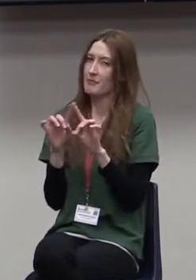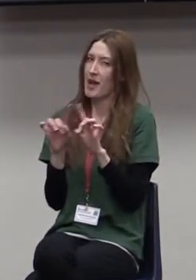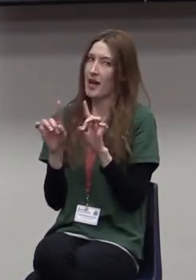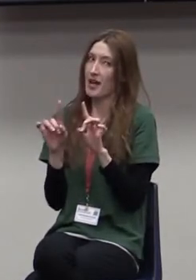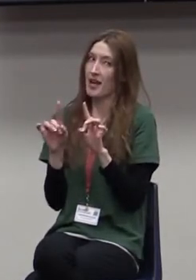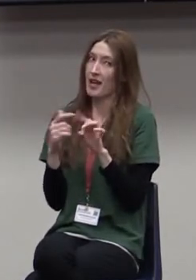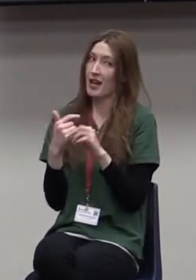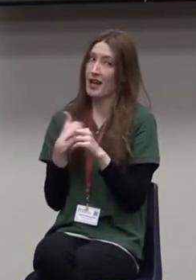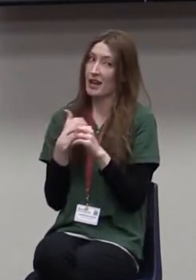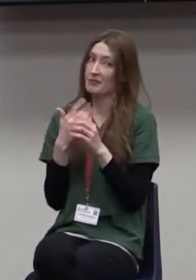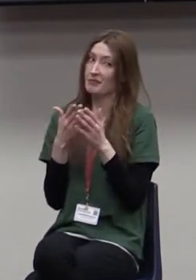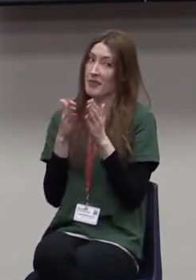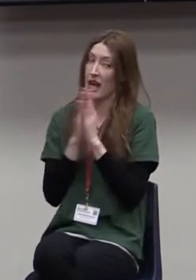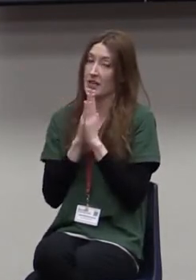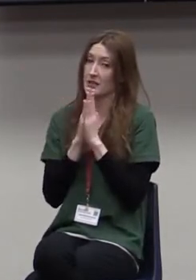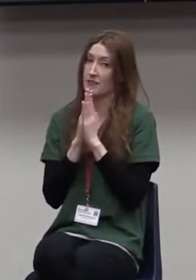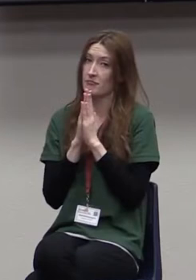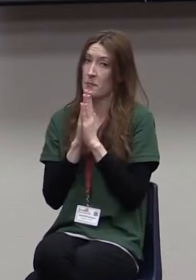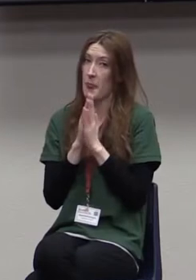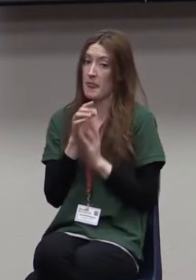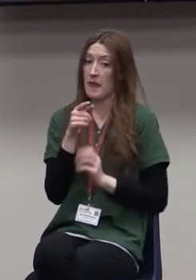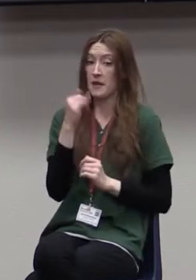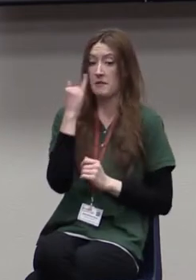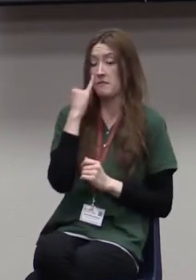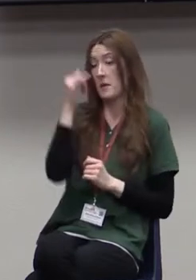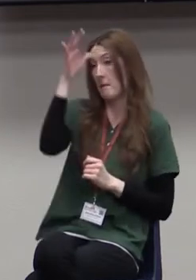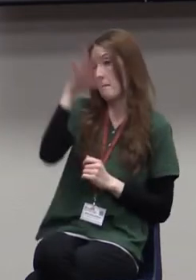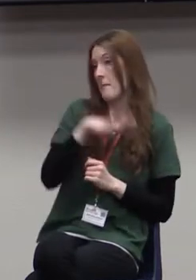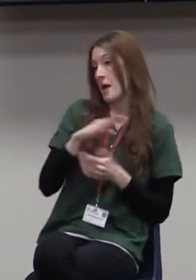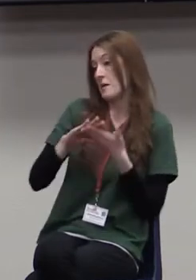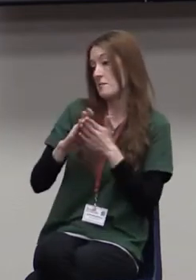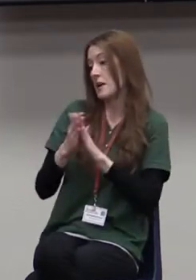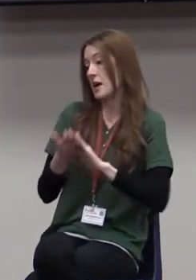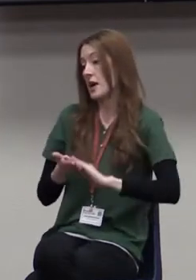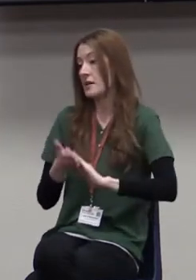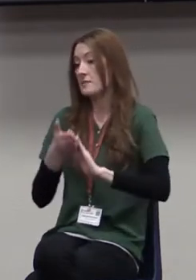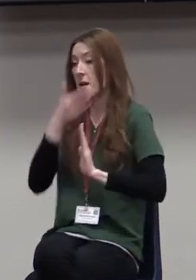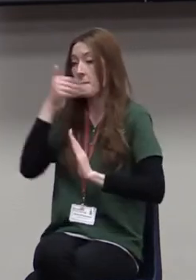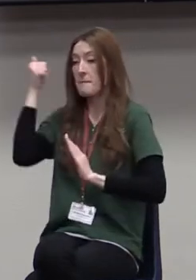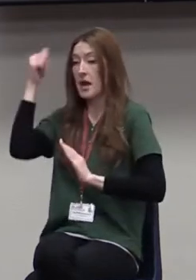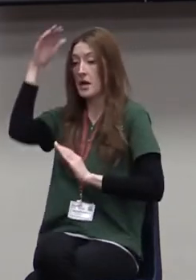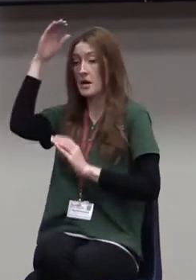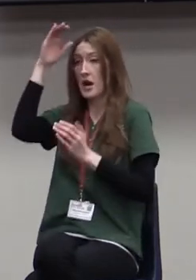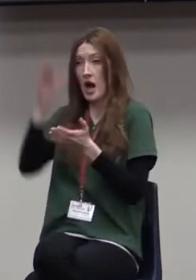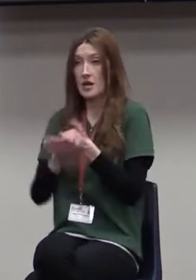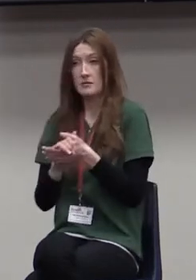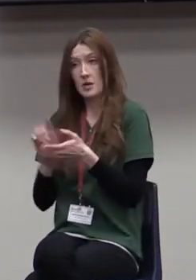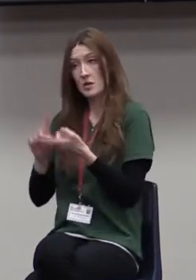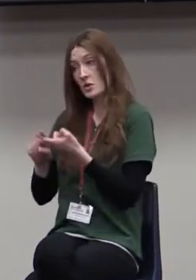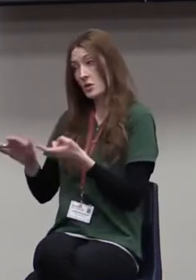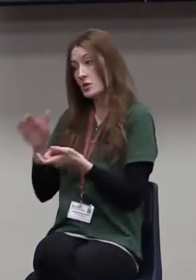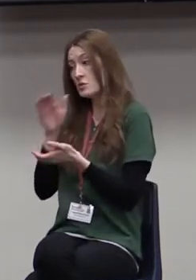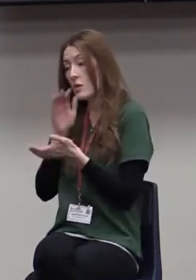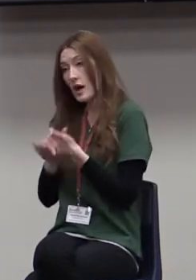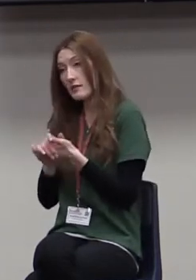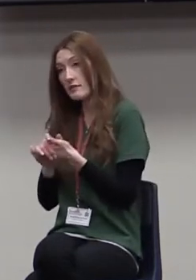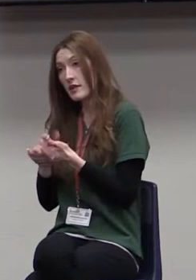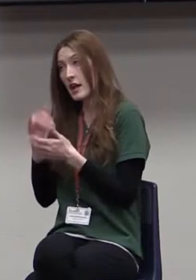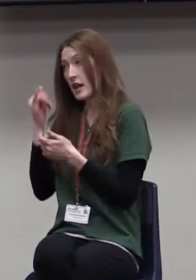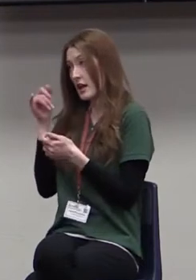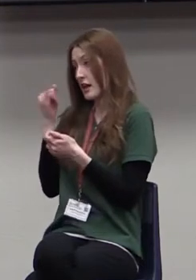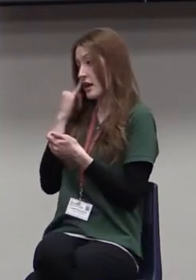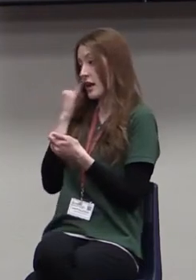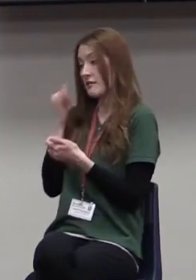if a man becomes a better husband to his wife, or a woman becomes a better wife to her husband, if they become better